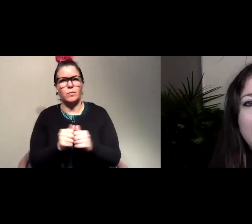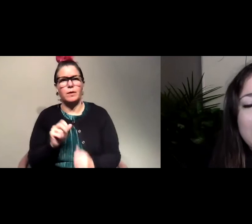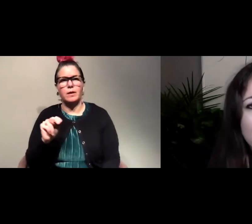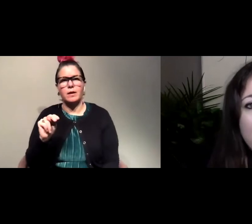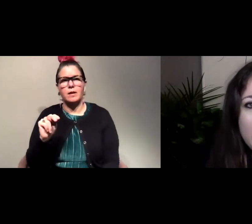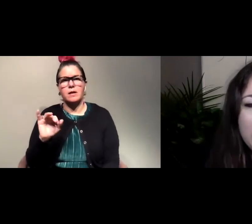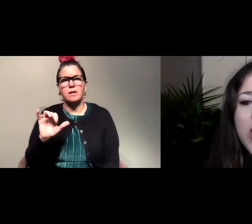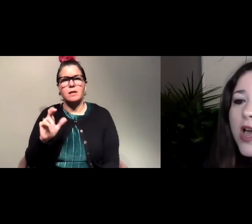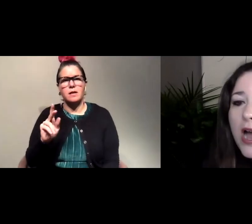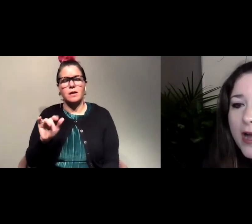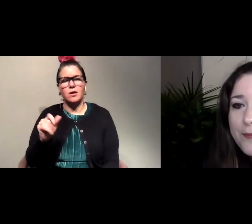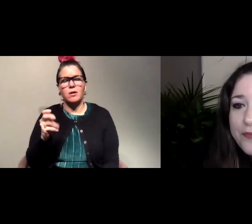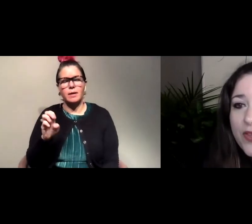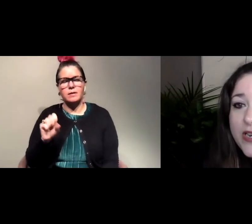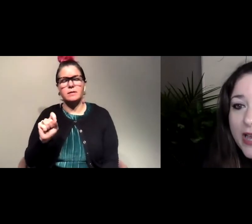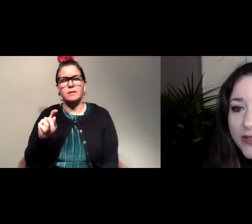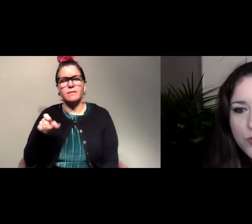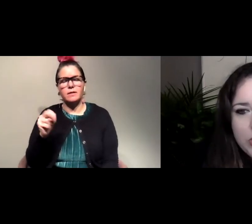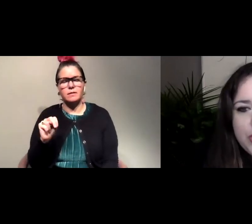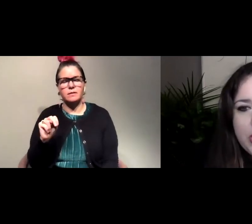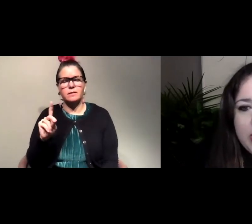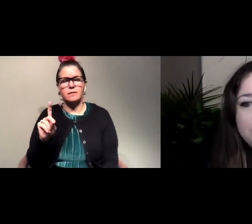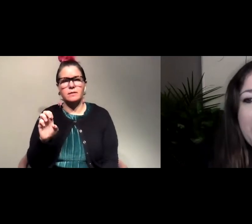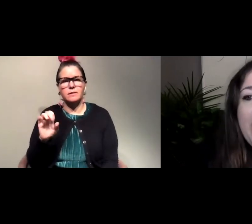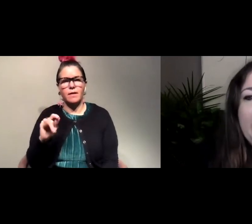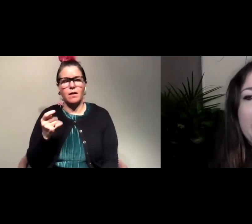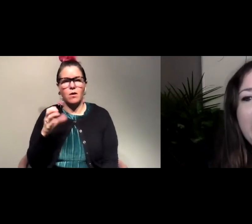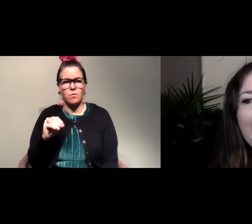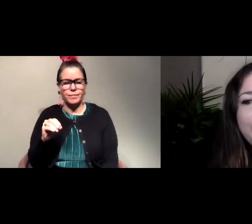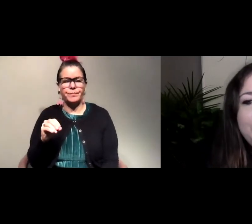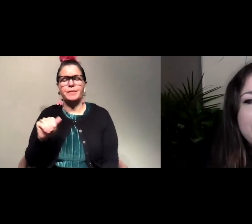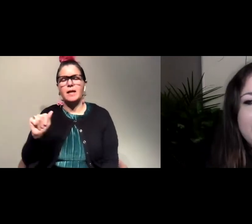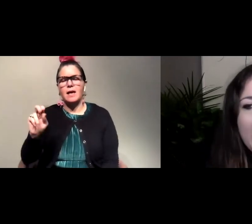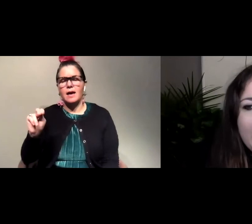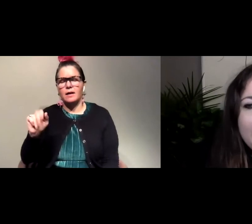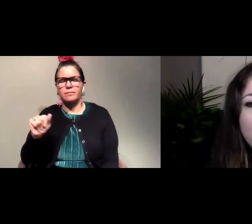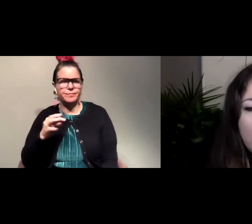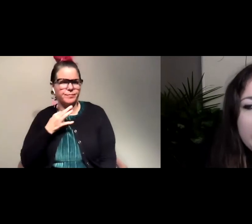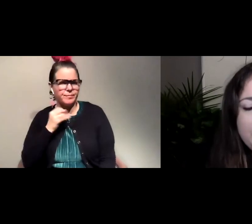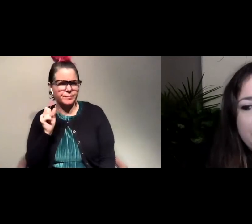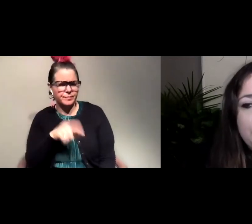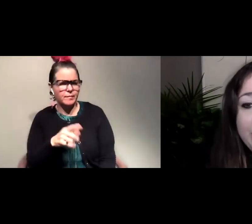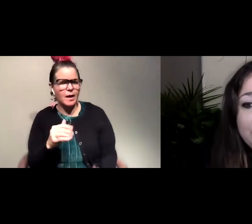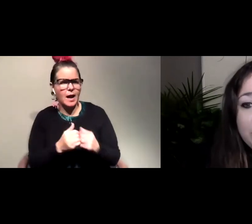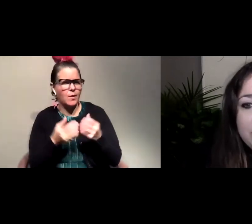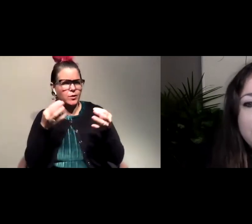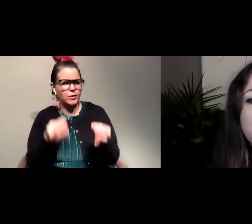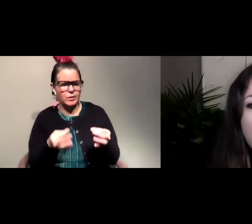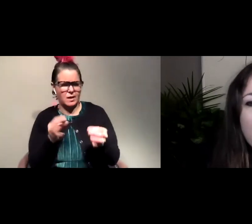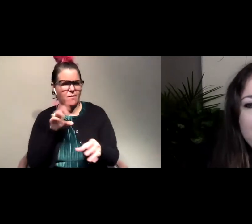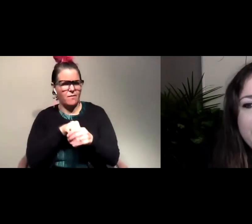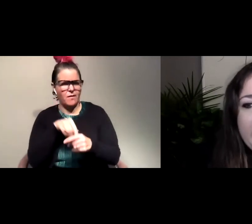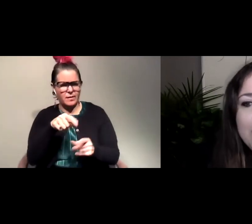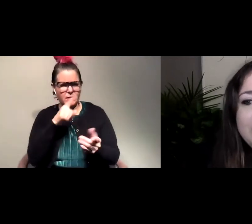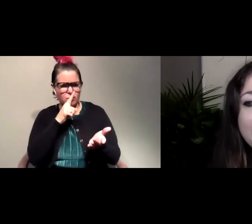and Stephen DeFalco. The next question is from Anna. How did you decide that you wanted to do this research? This is